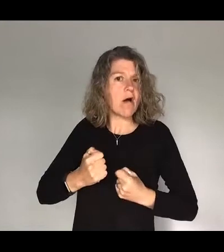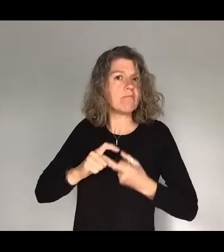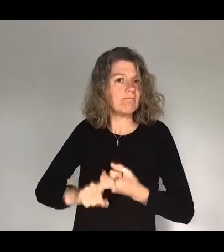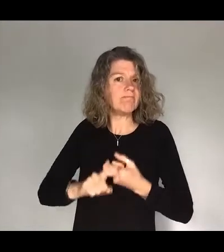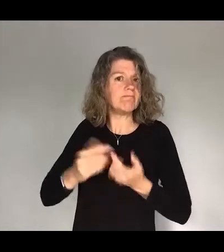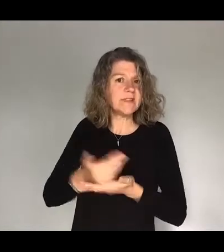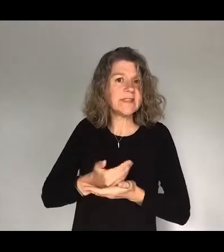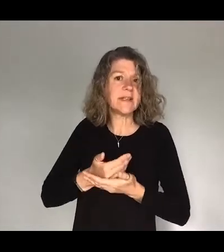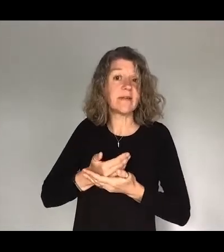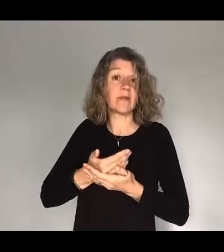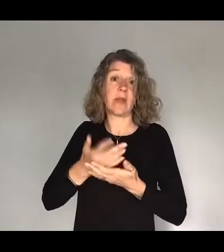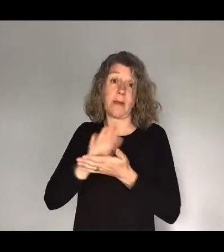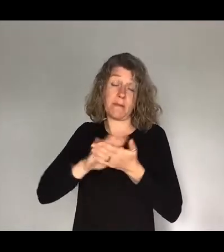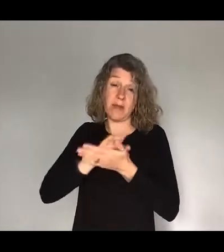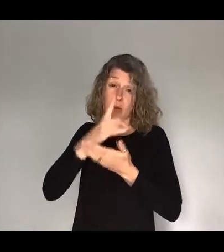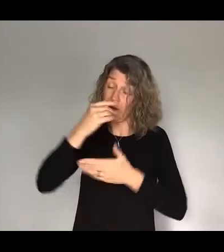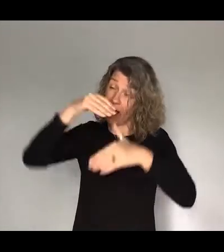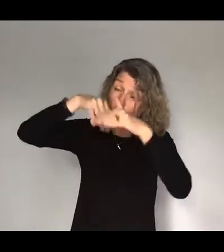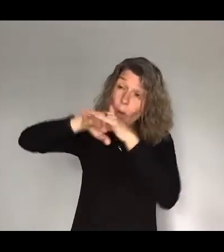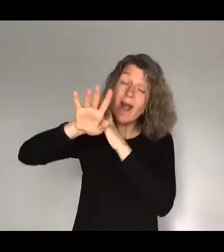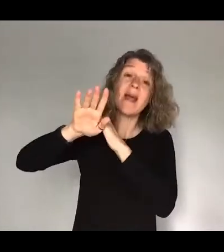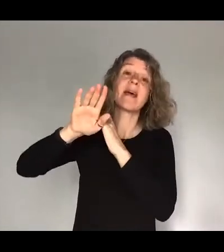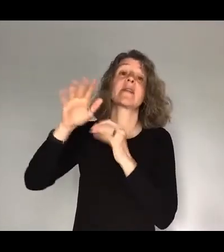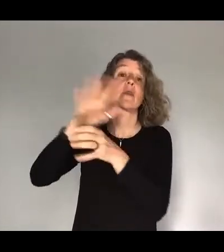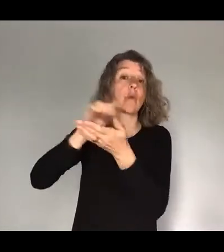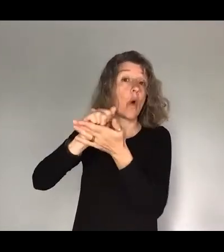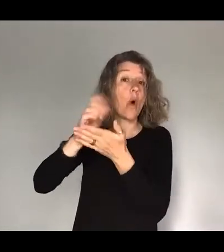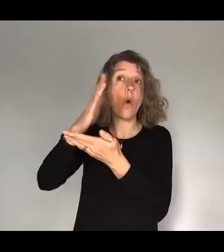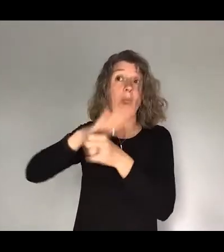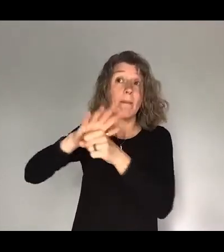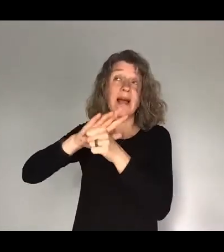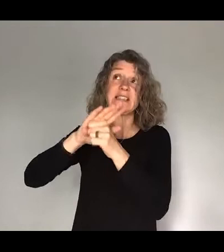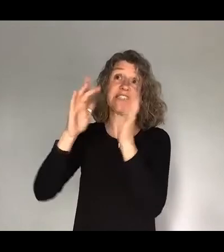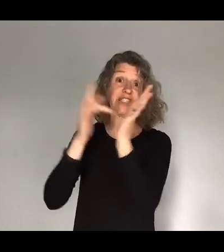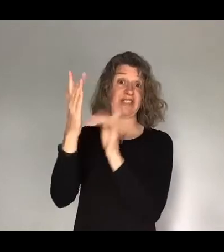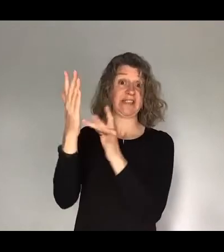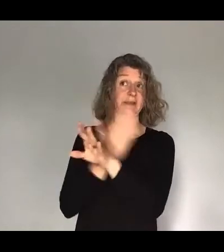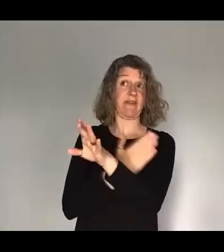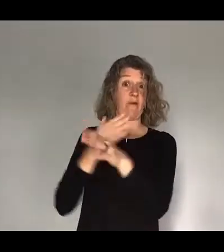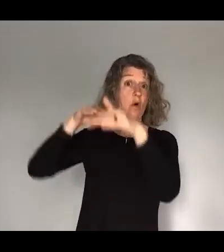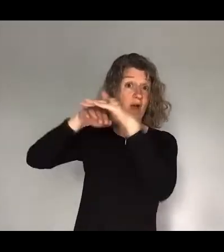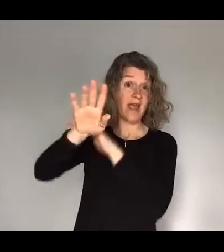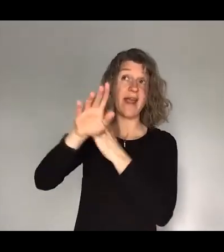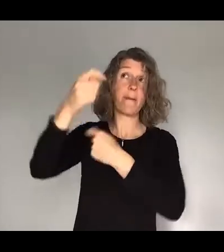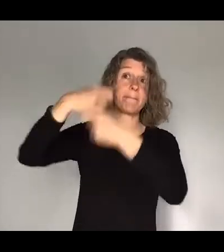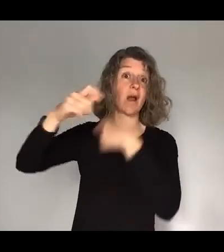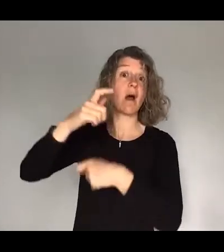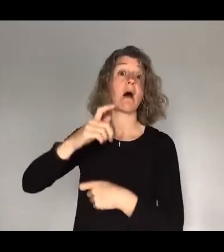curtain where our forerunner Jesus has entered on our behalf. He has become a high priest forever in the order of